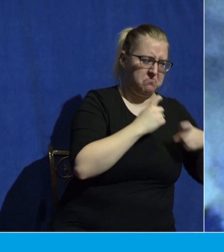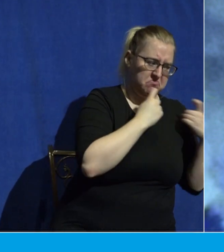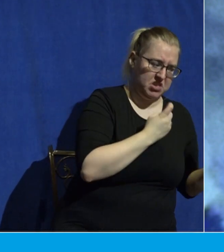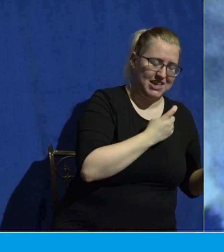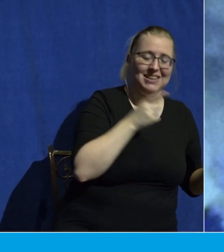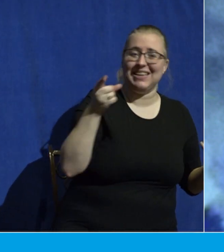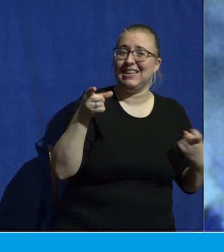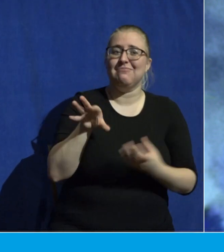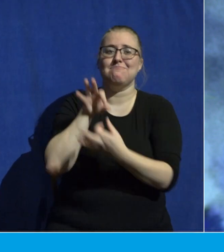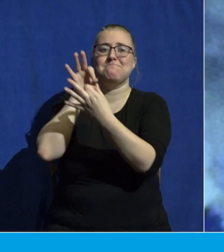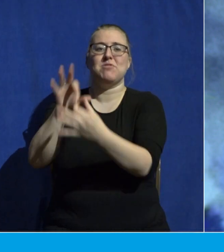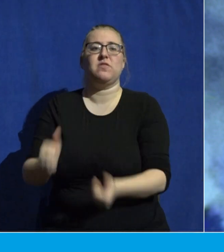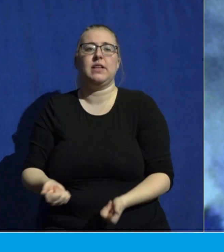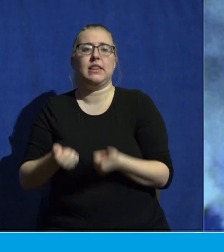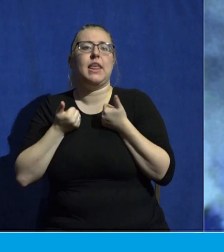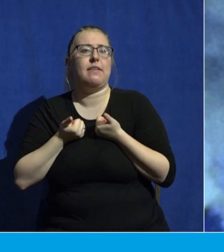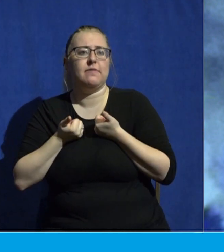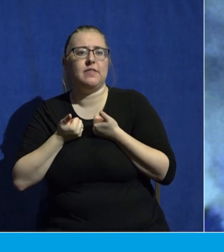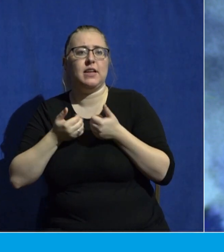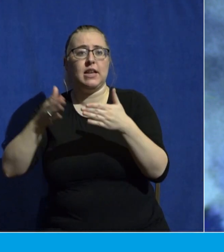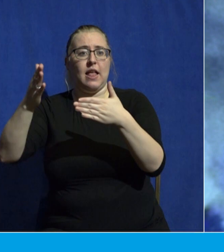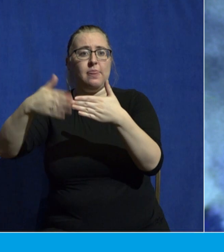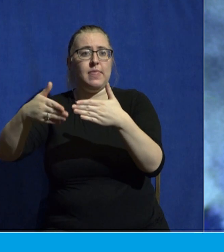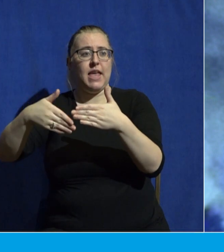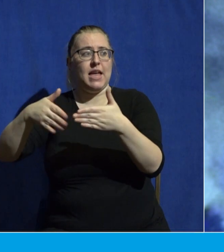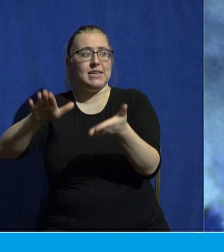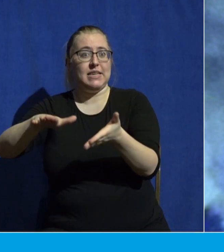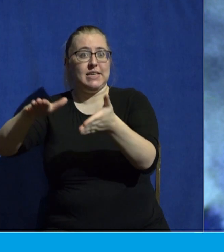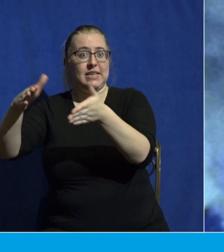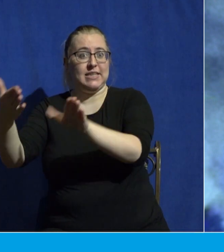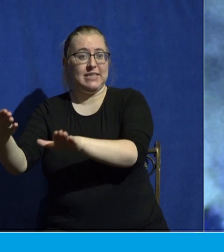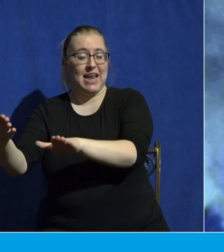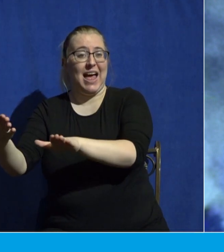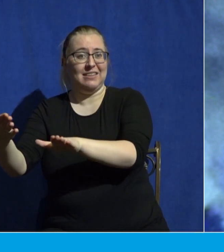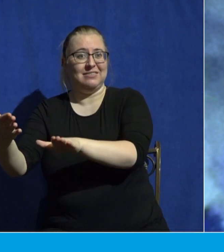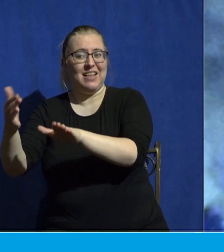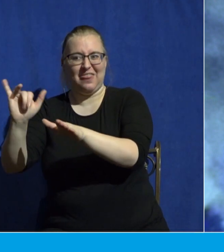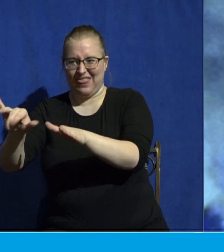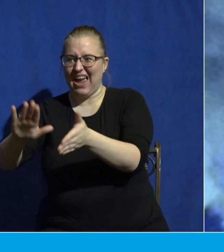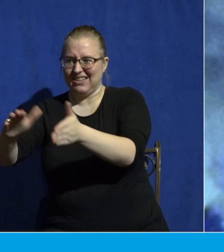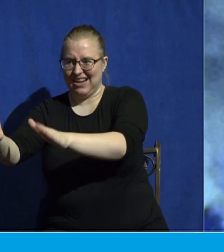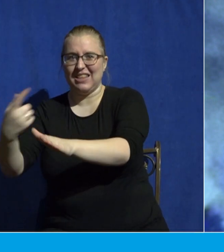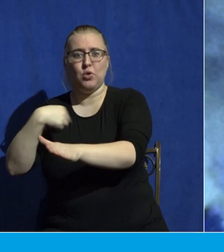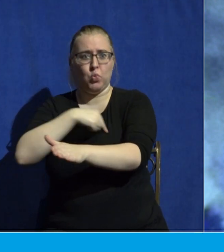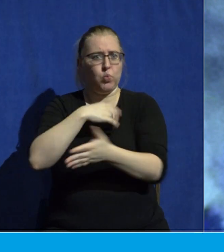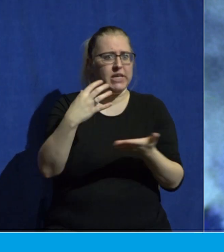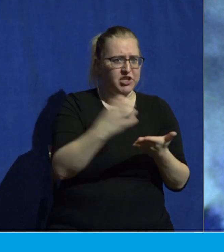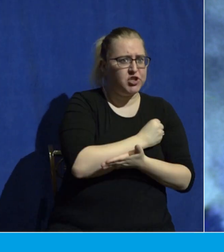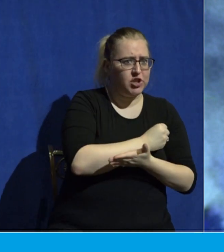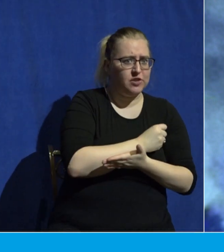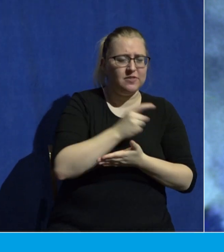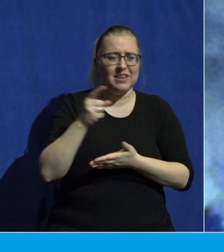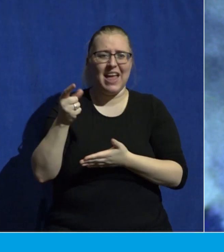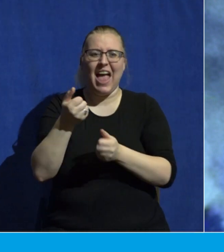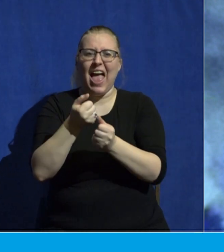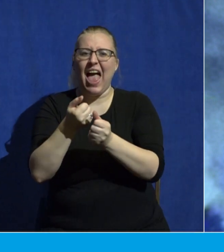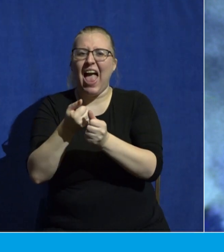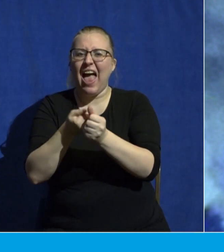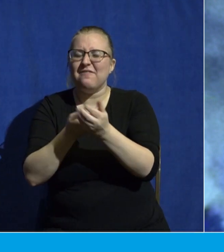And at the end of that perfect life, he died the death that we all deserved. He fulfilled every demand of God in our place. And